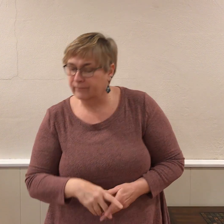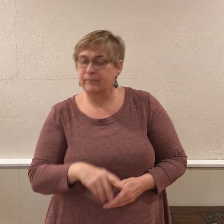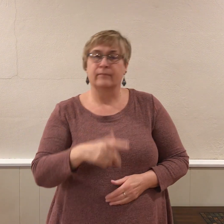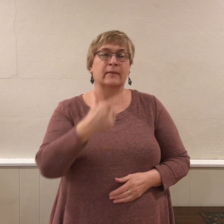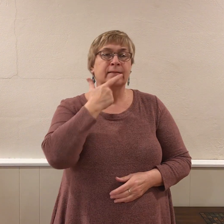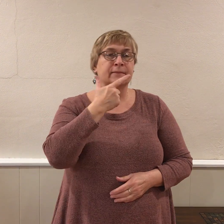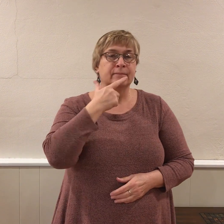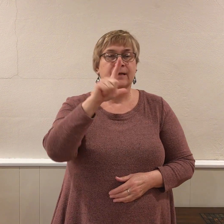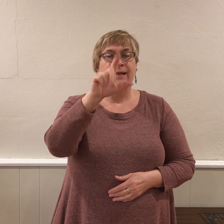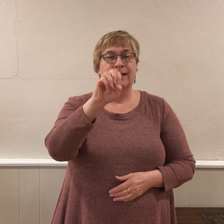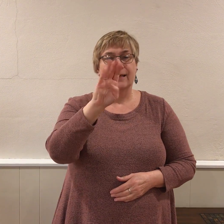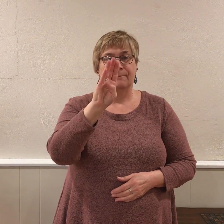Lesbian. Lesbian.